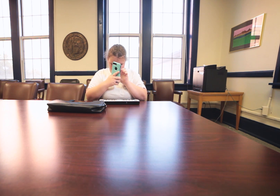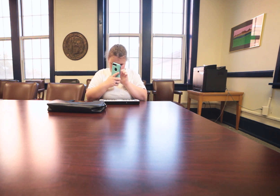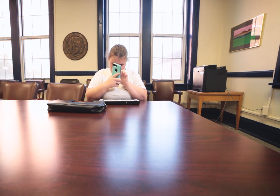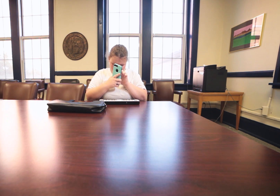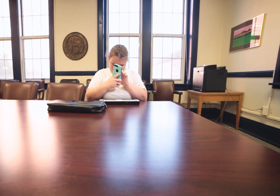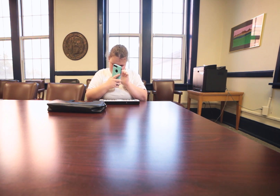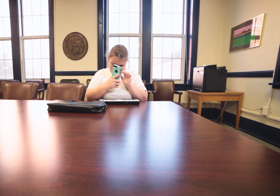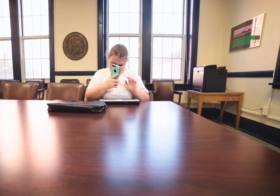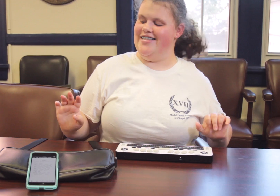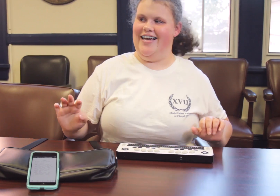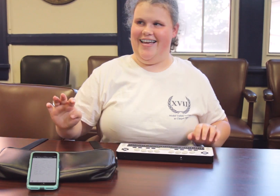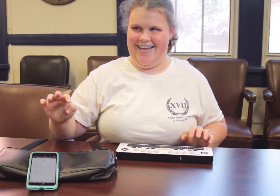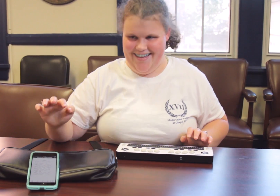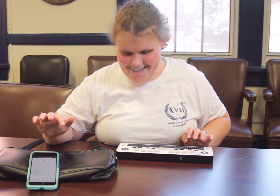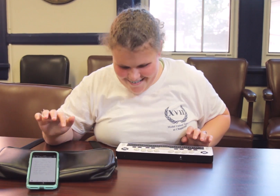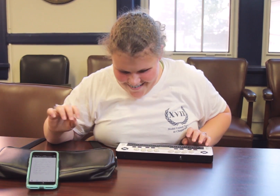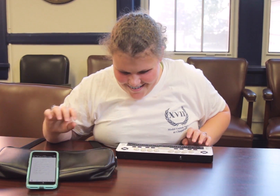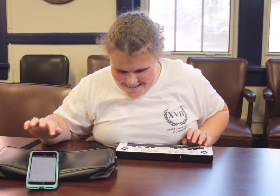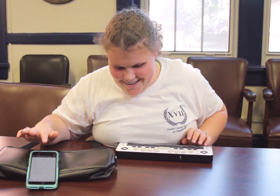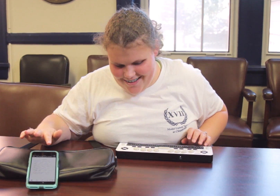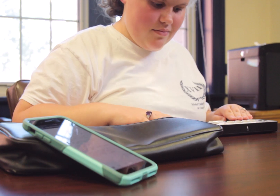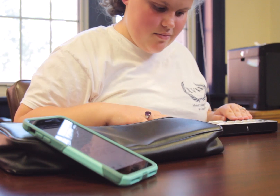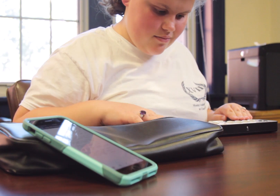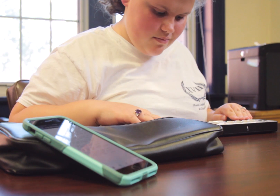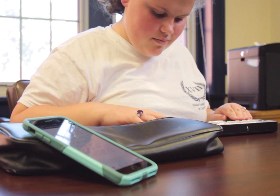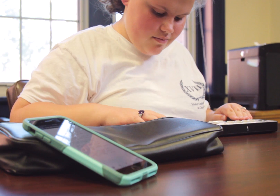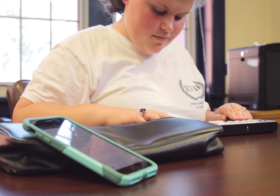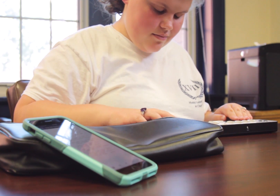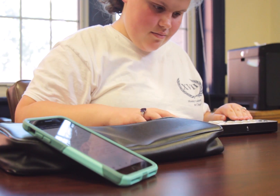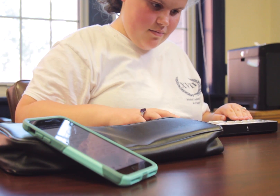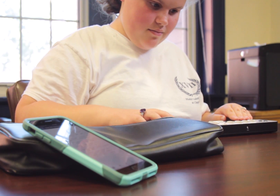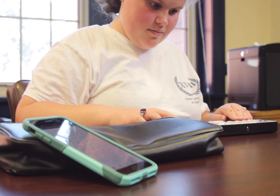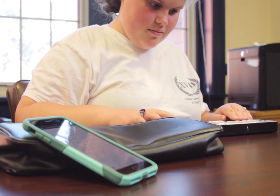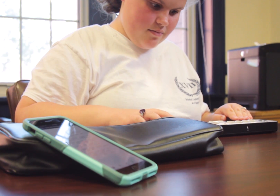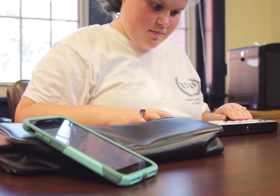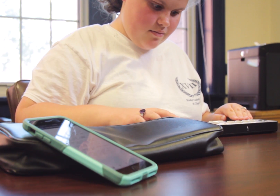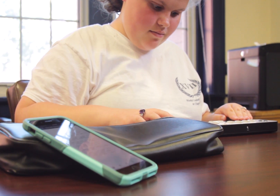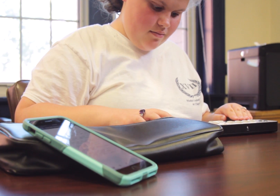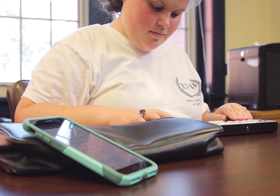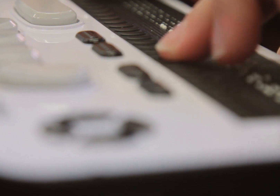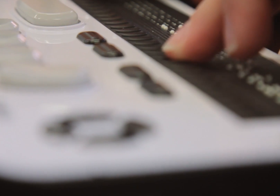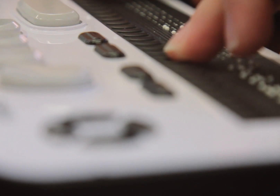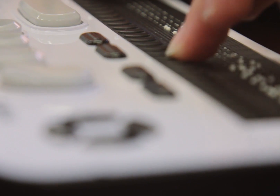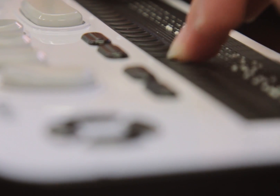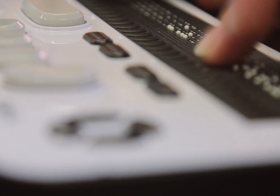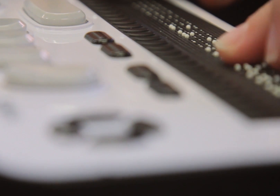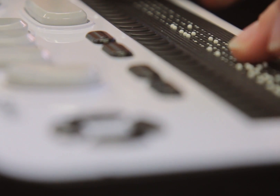Just being able to, you know, do things on your own terms instead of just, you know, when it's